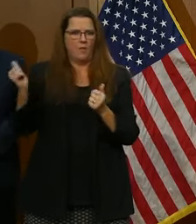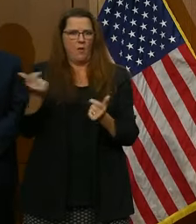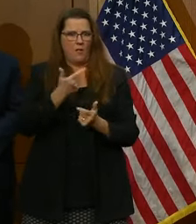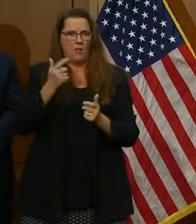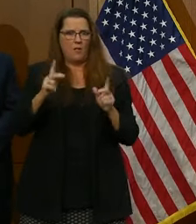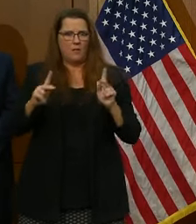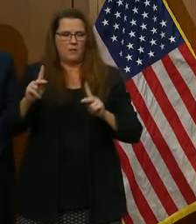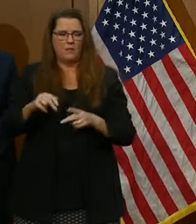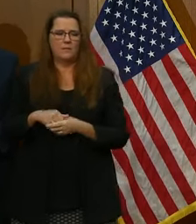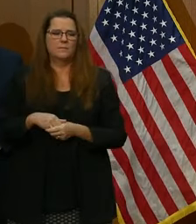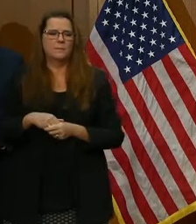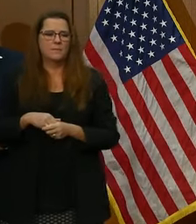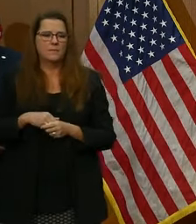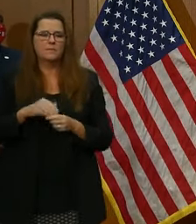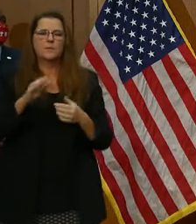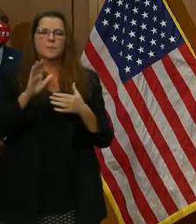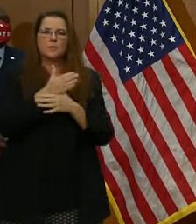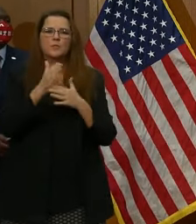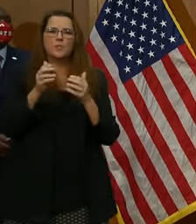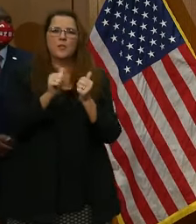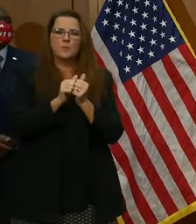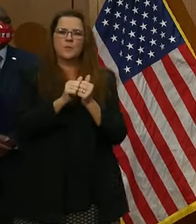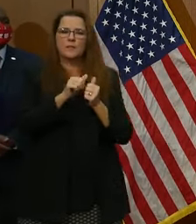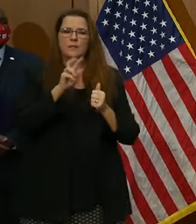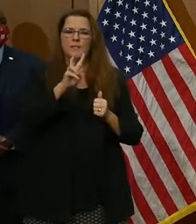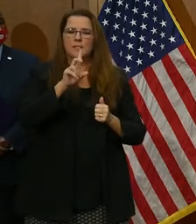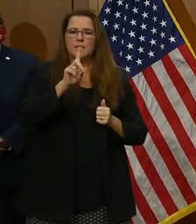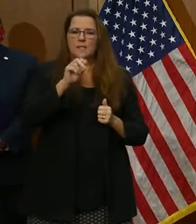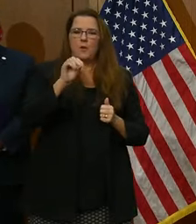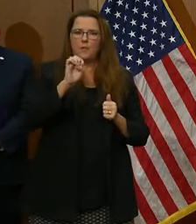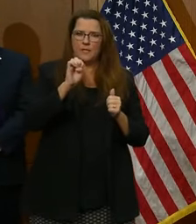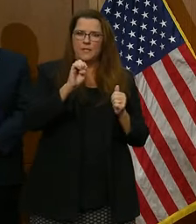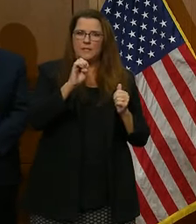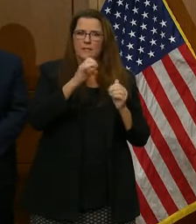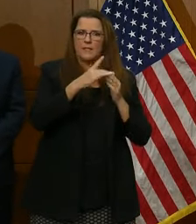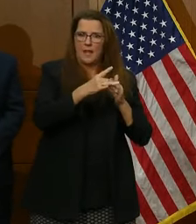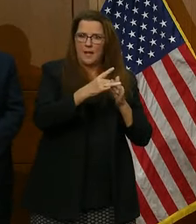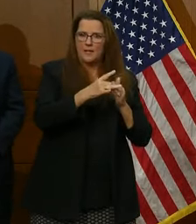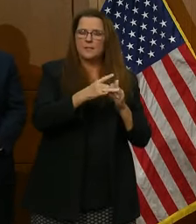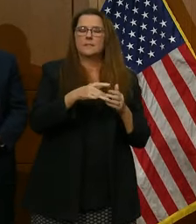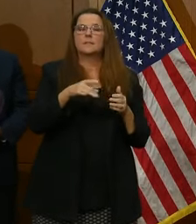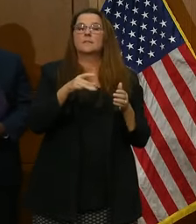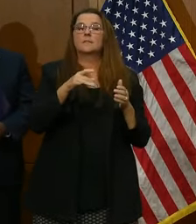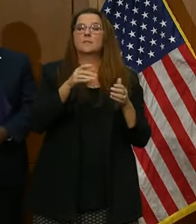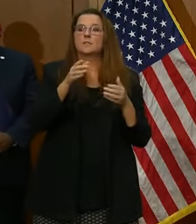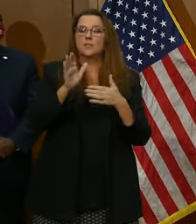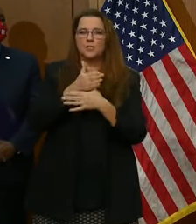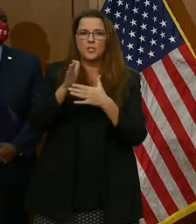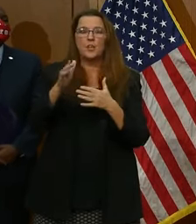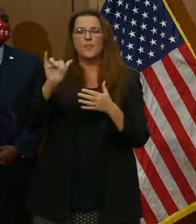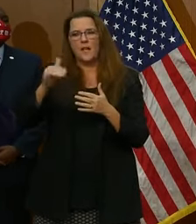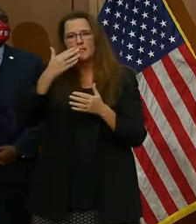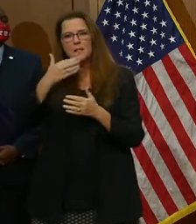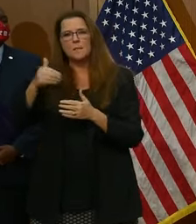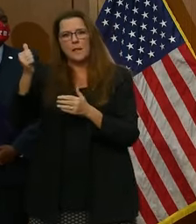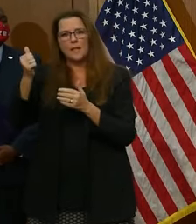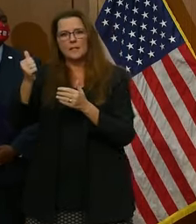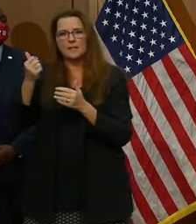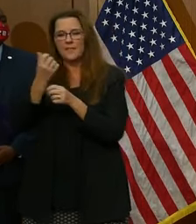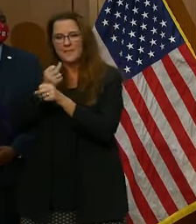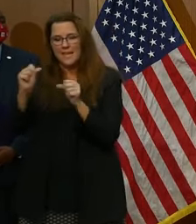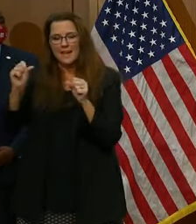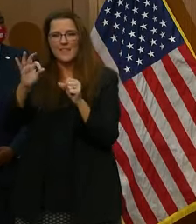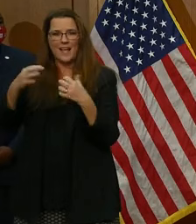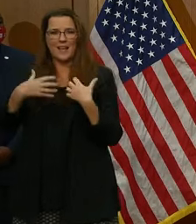that is being shared through the VDOE channels, as we know that the guidance that is being shared is what is best for the safety and health of